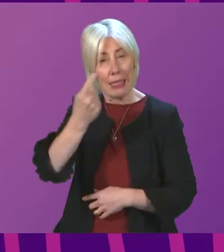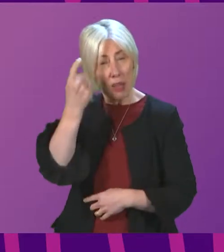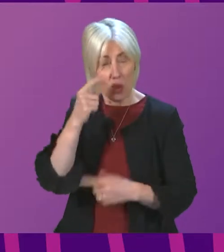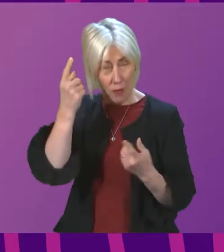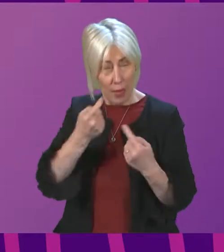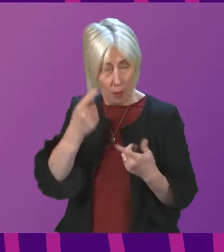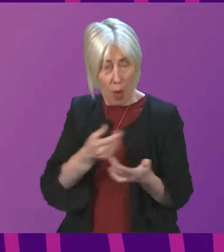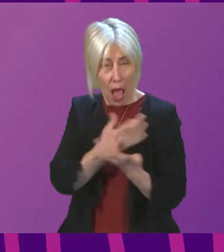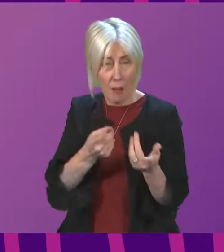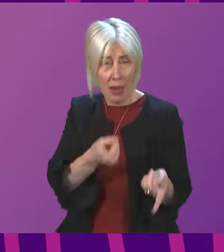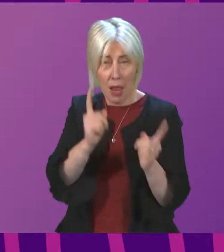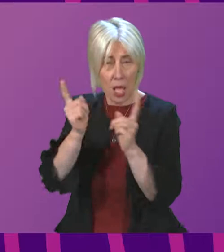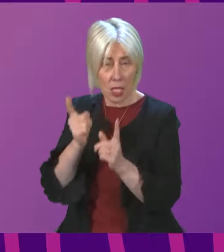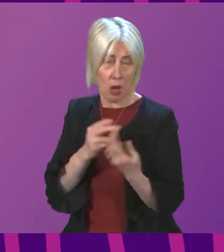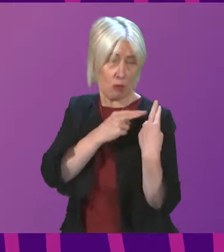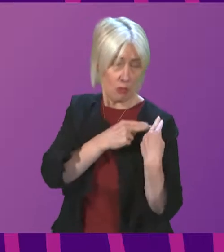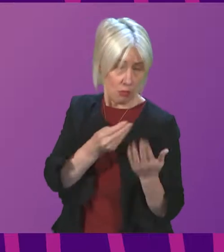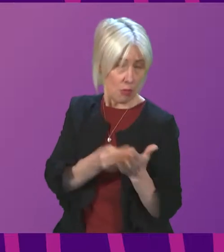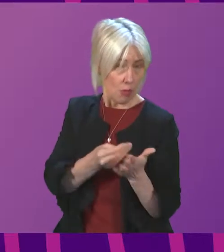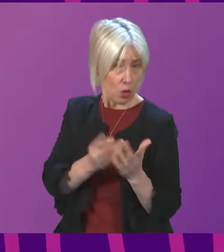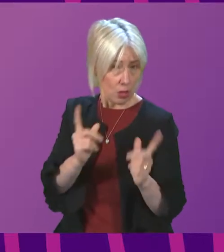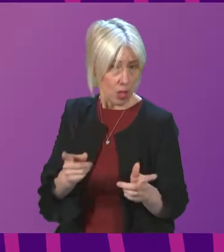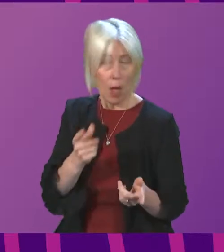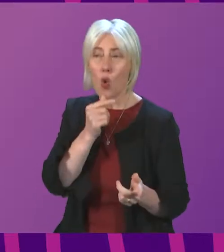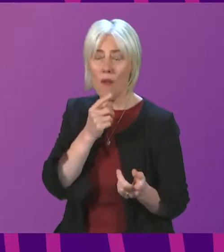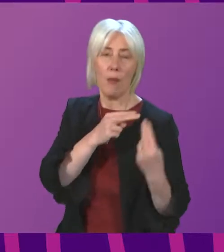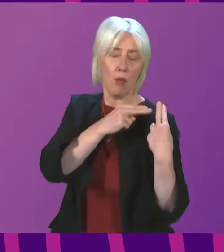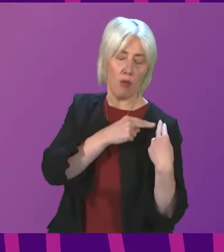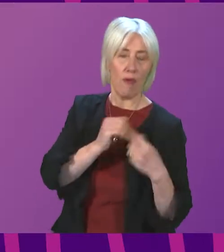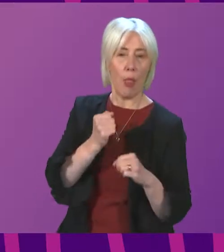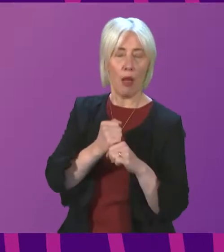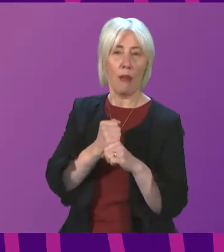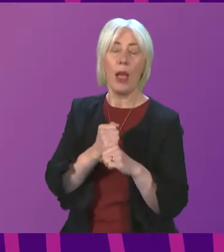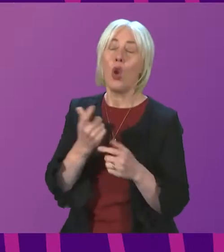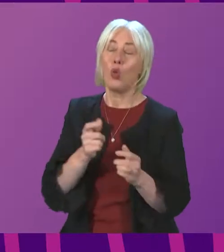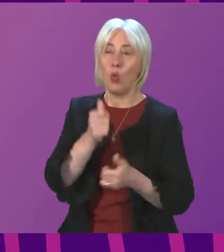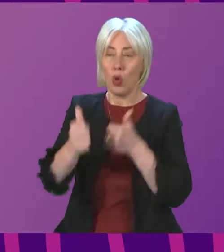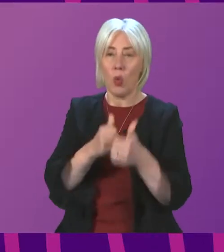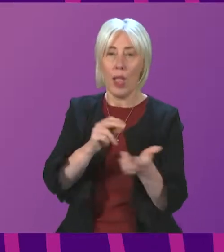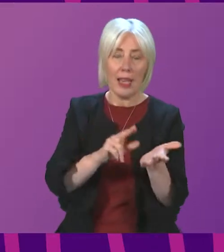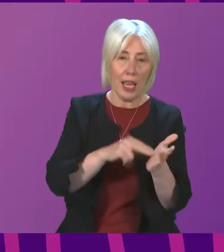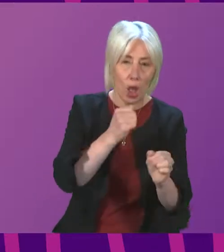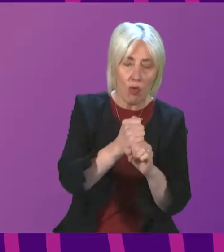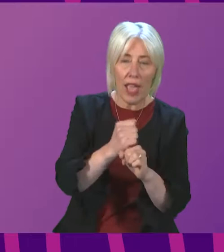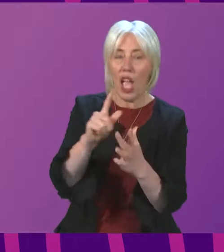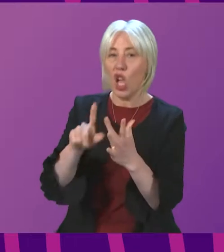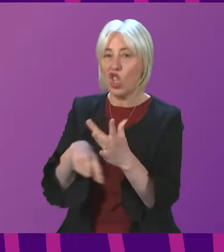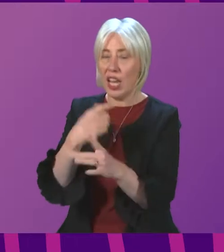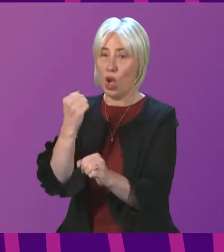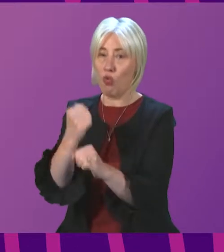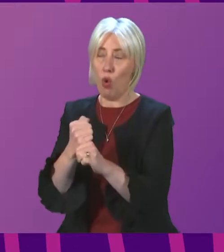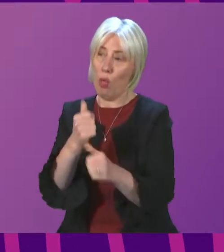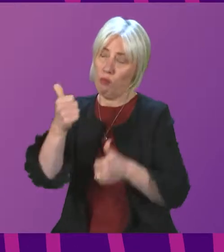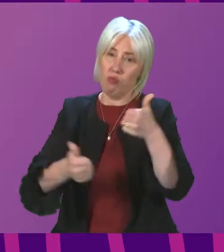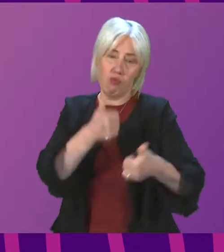for the country, and whoever takes on the responsibility of government, we wish them well. We therefore wish Neil Grey and Jenny Gilruth the very best and every